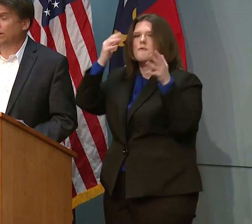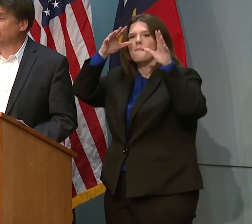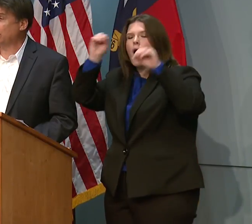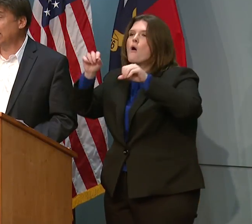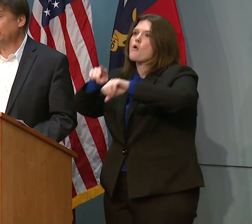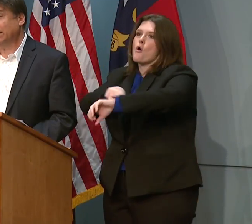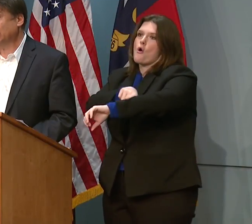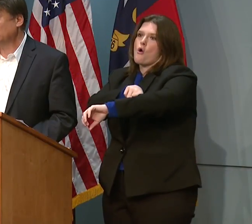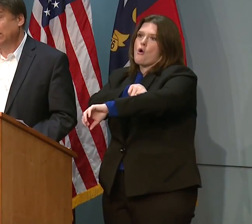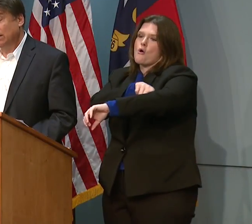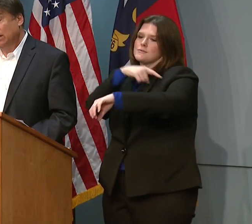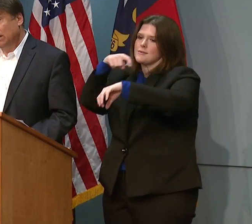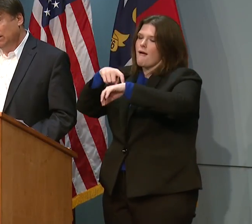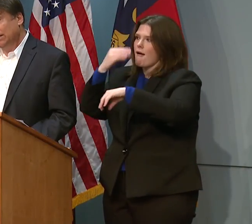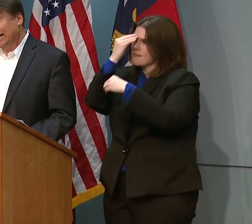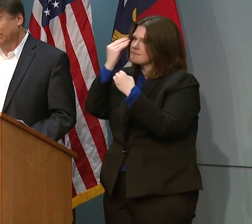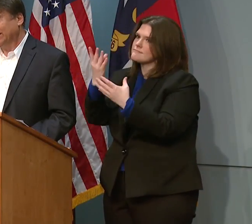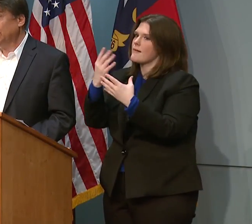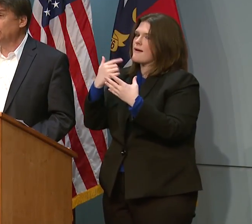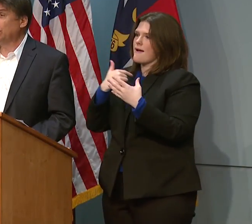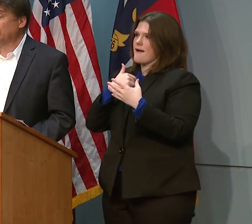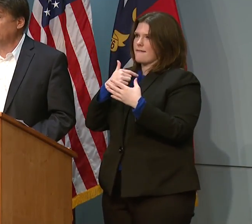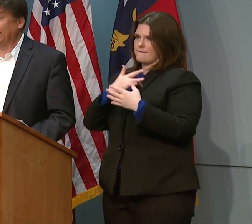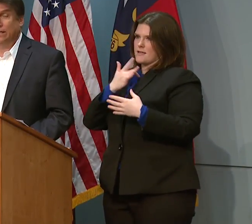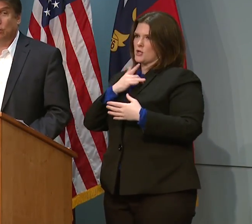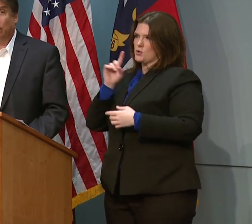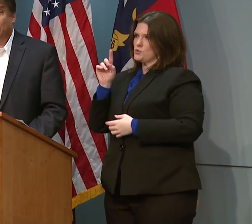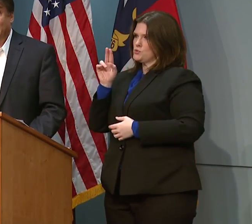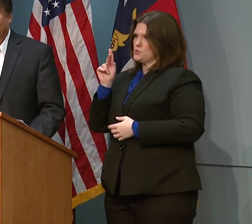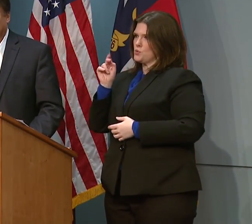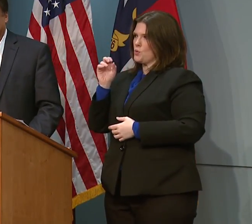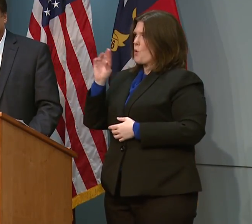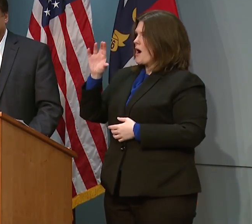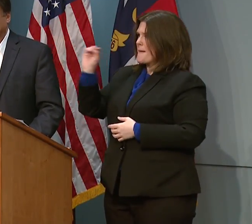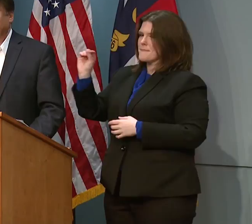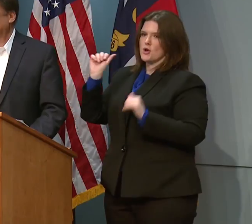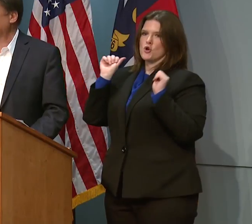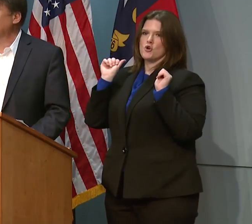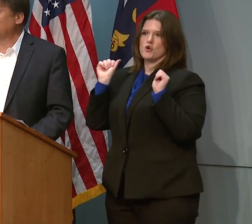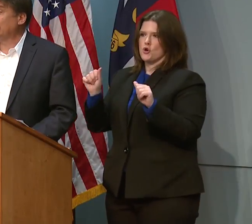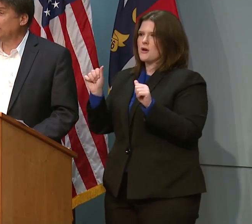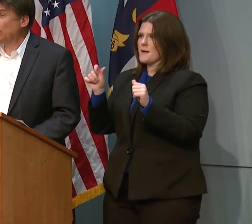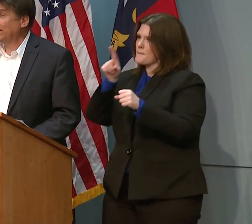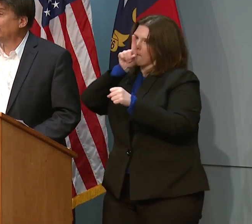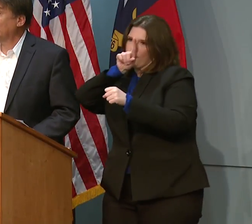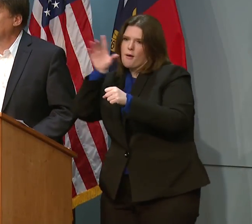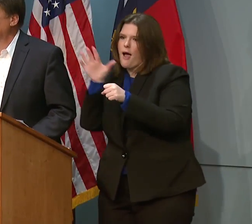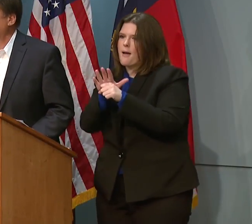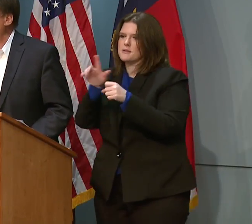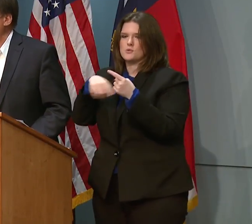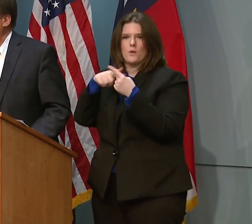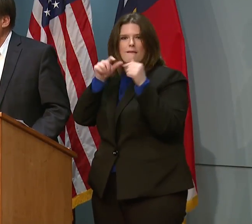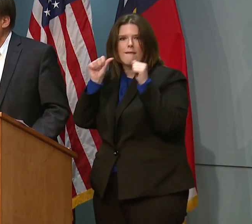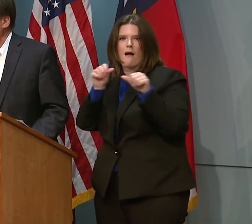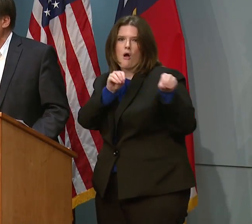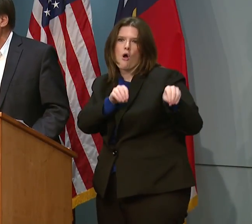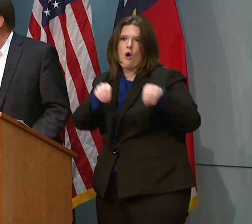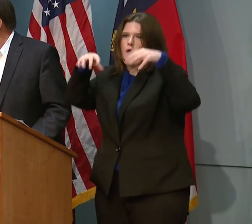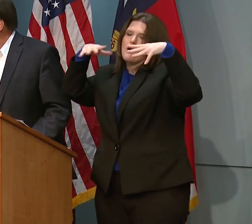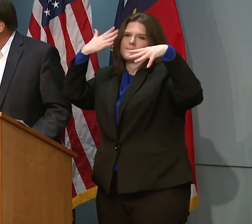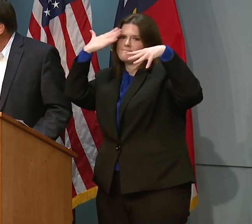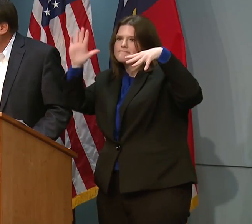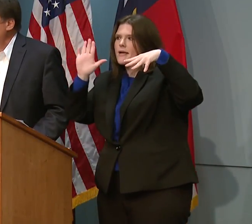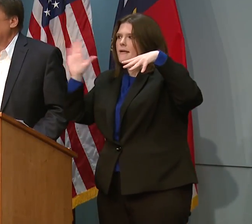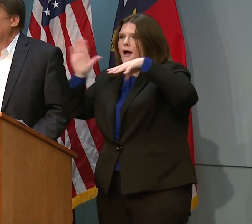for a long period of time because I don't think Duke or any co-op right now could give a guarantee on when they could get the power back on